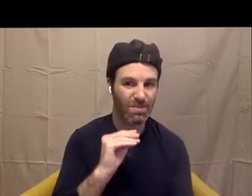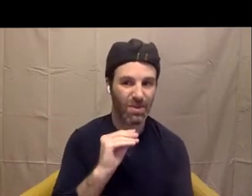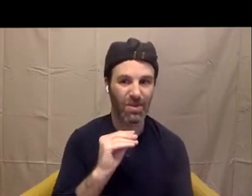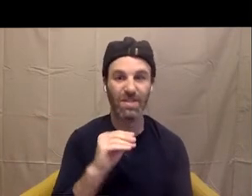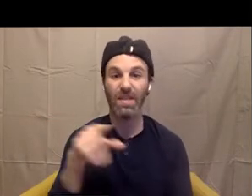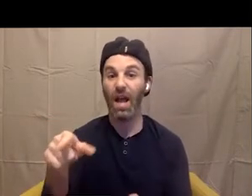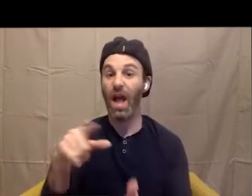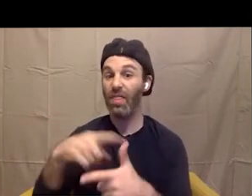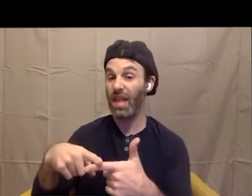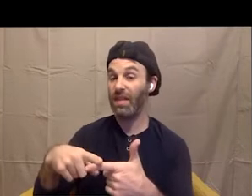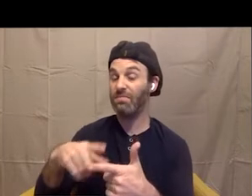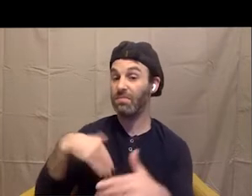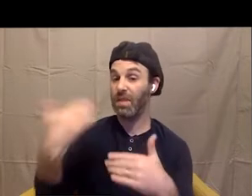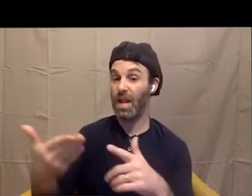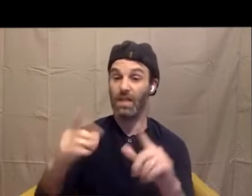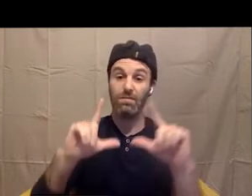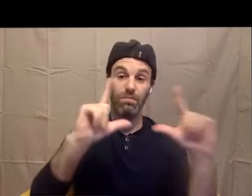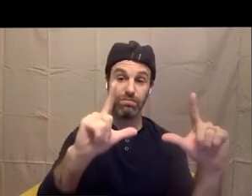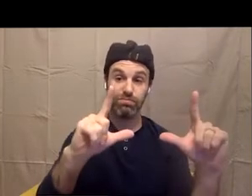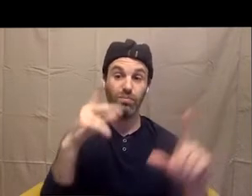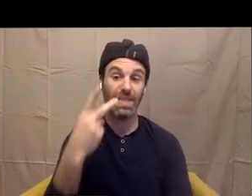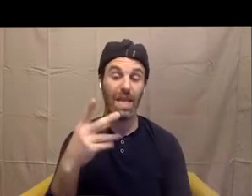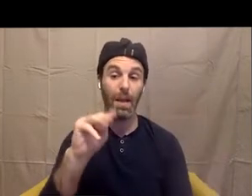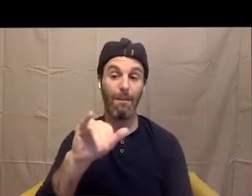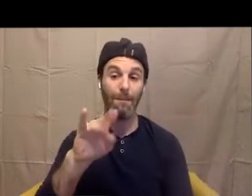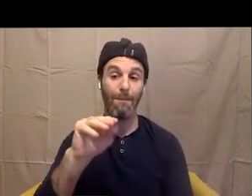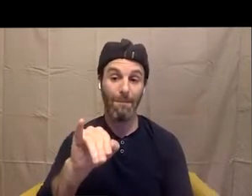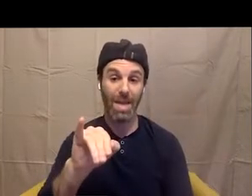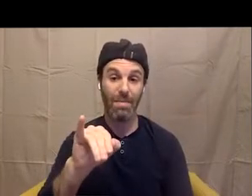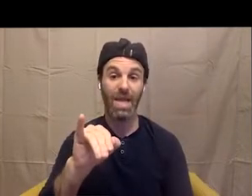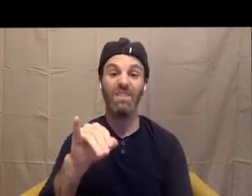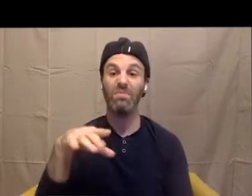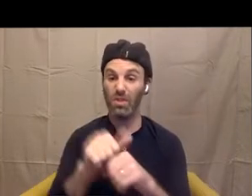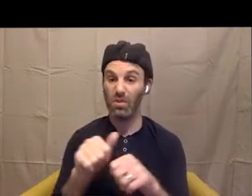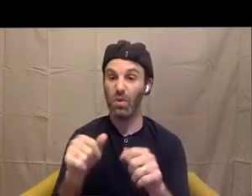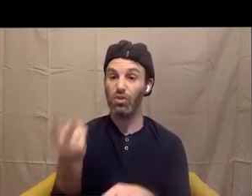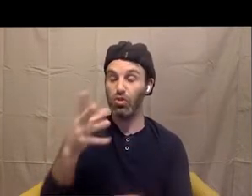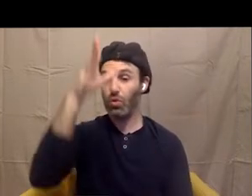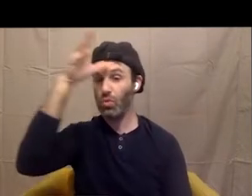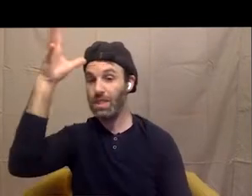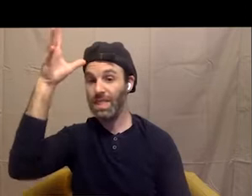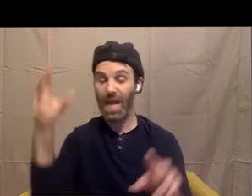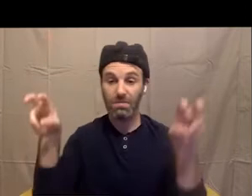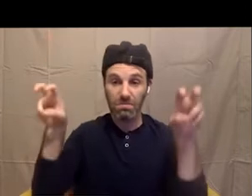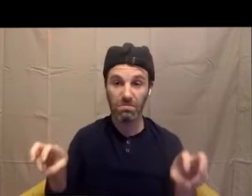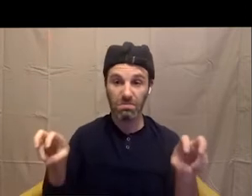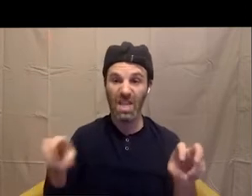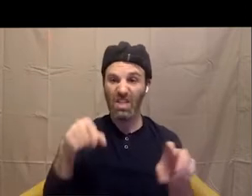her two dads. And they're watching TV. And from the TV, we hear a commercial that says, heavy flow tampons. And